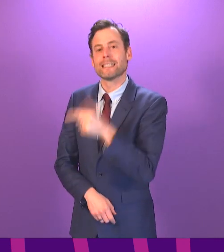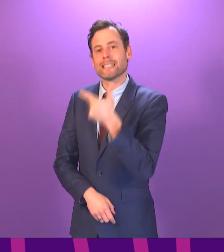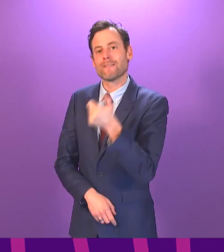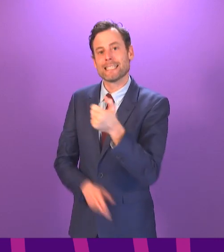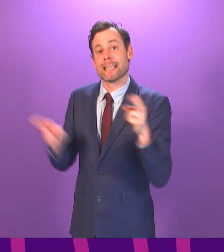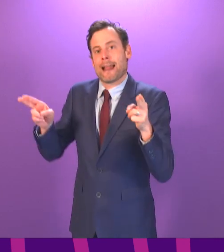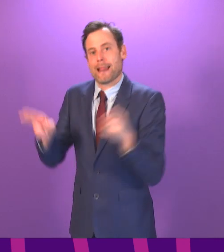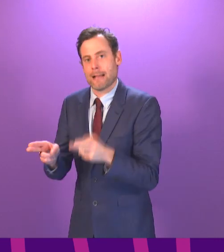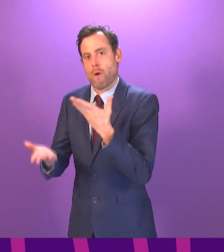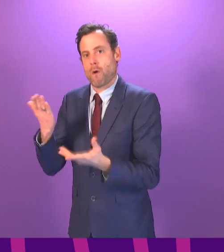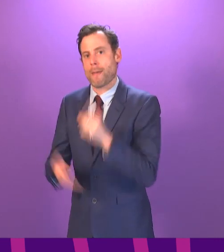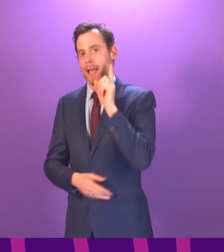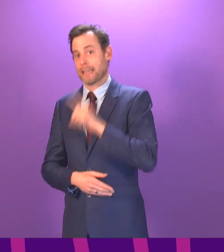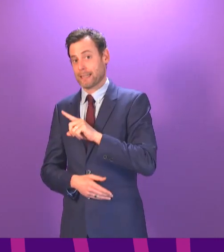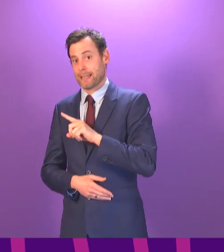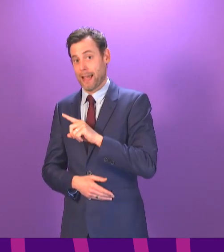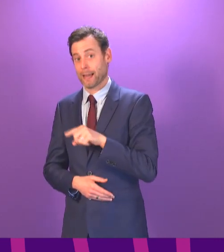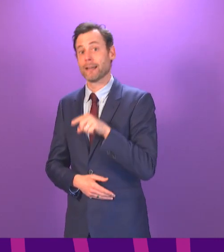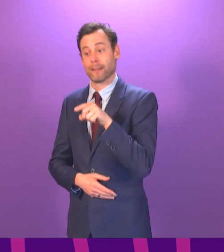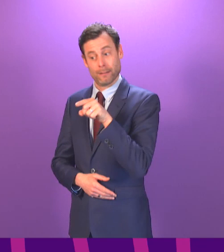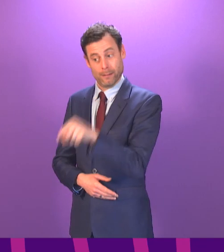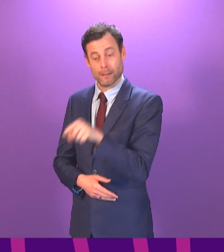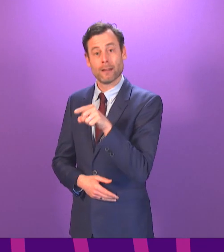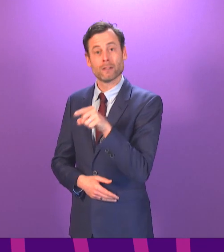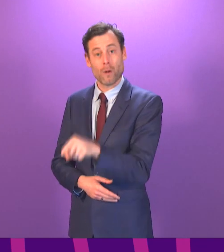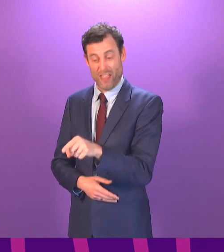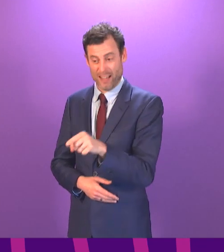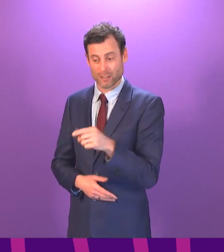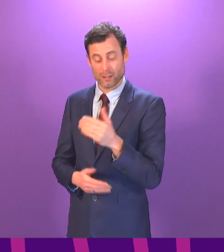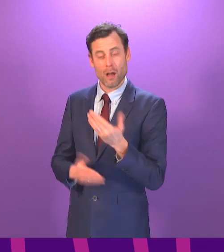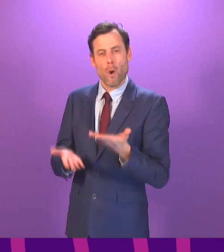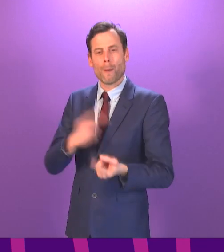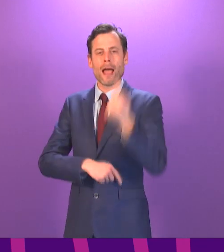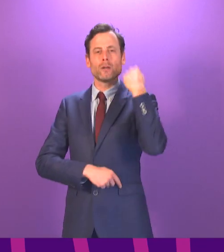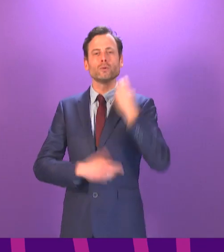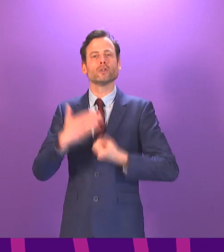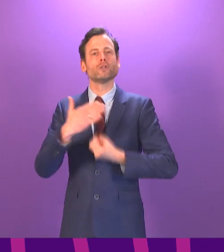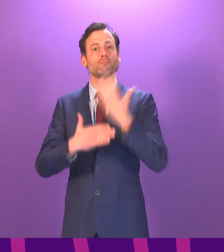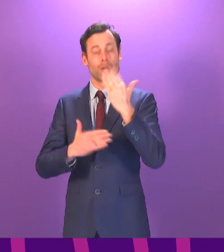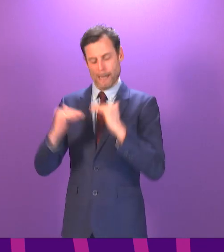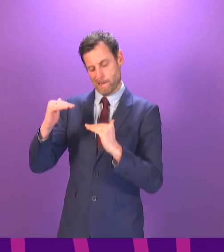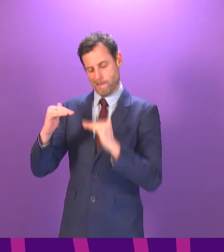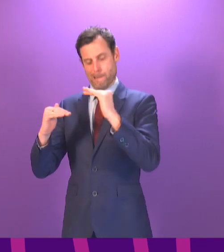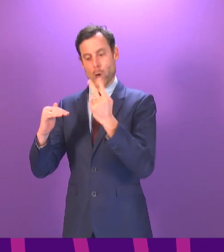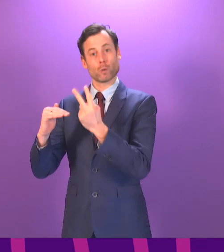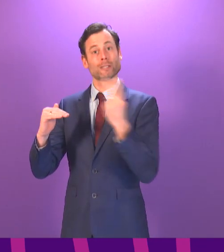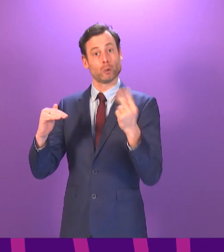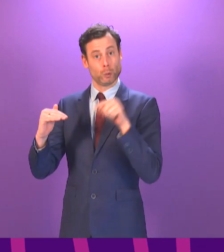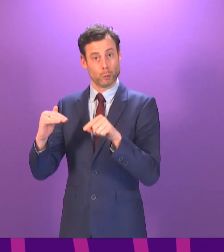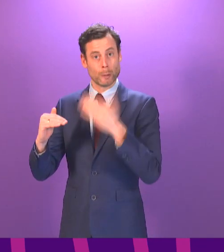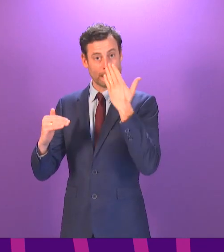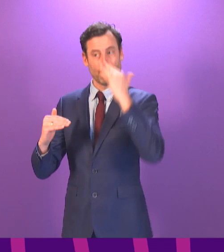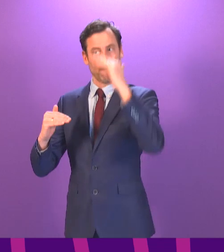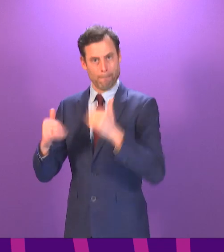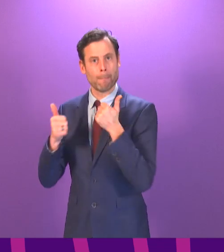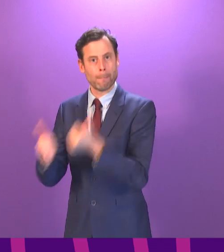than yesterday, and that is now just 22 above the peak of last spring, which is positive. 113 people